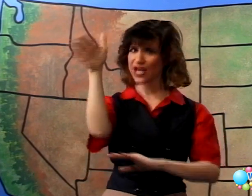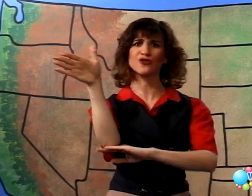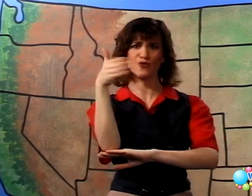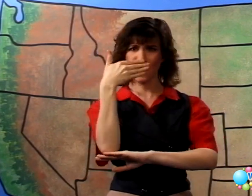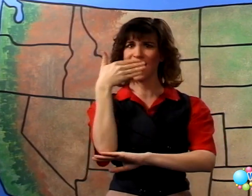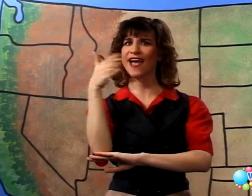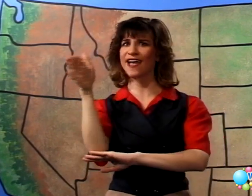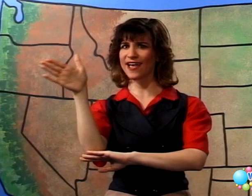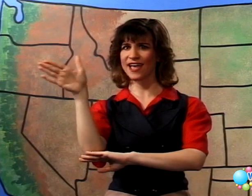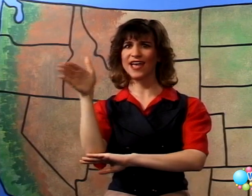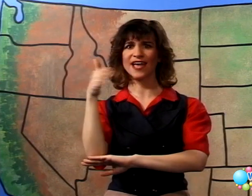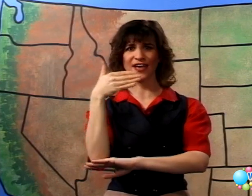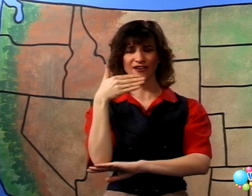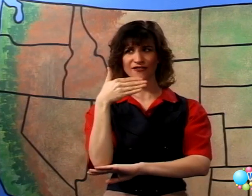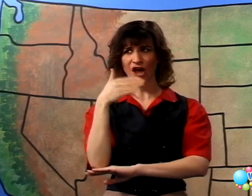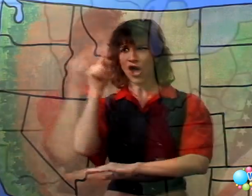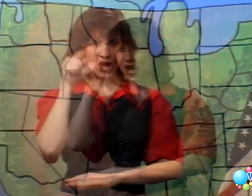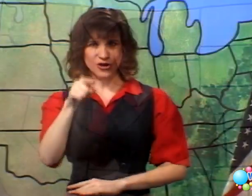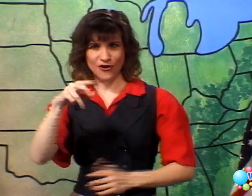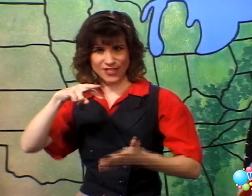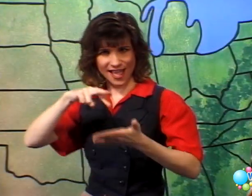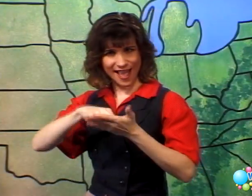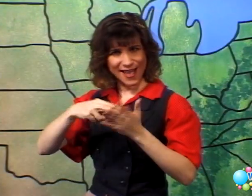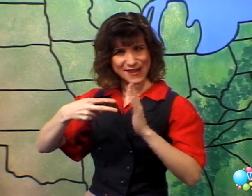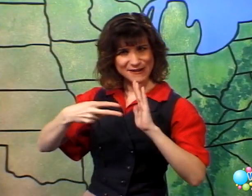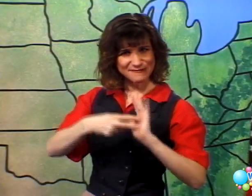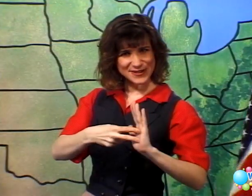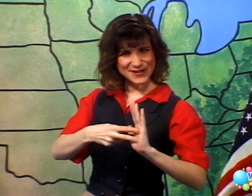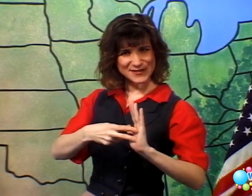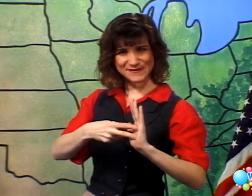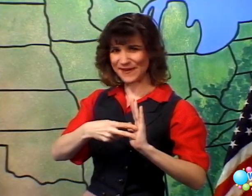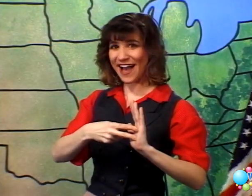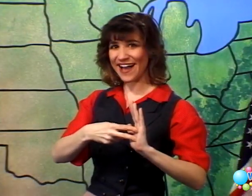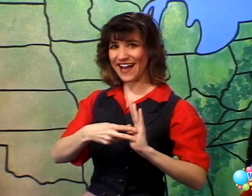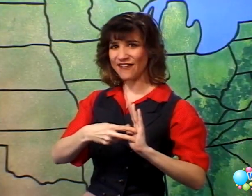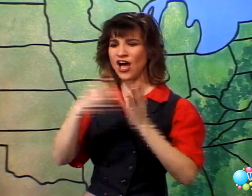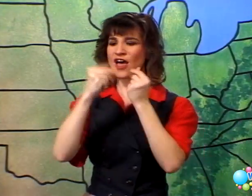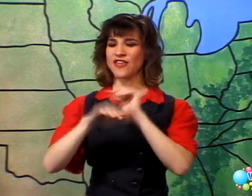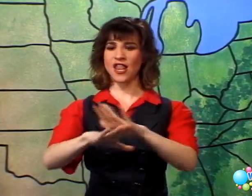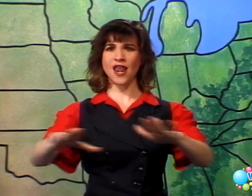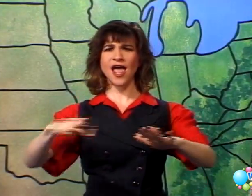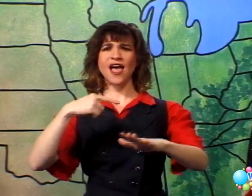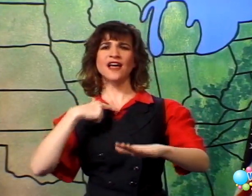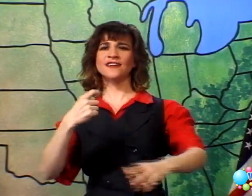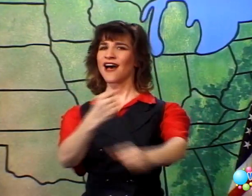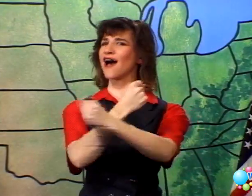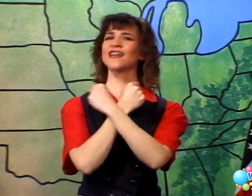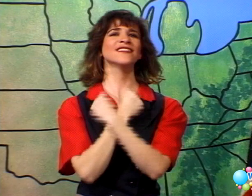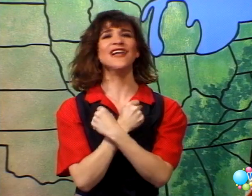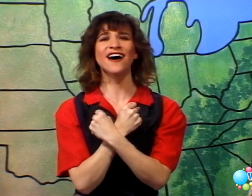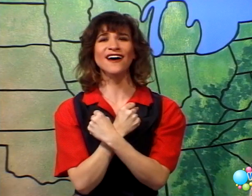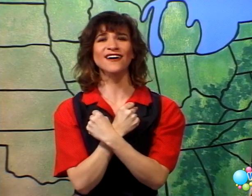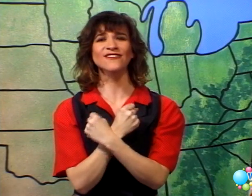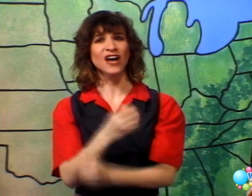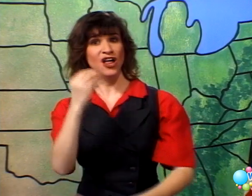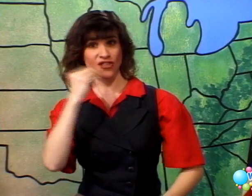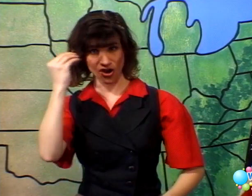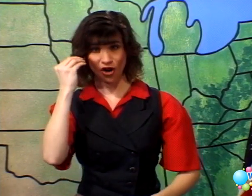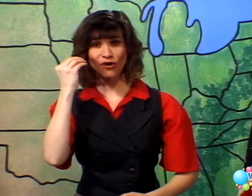you wave. You're the emblem of the land I love, The home